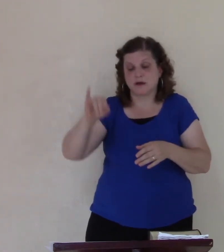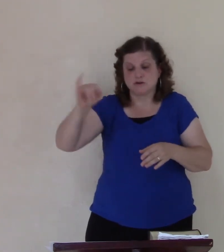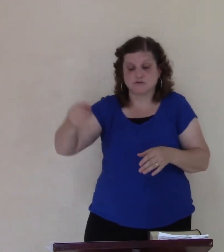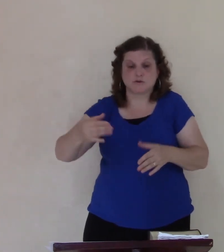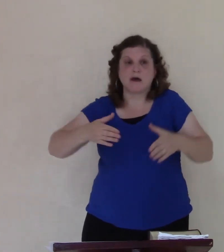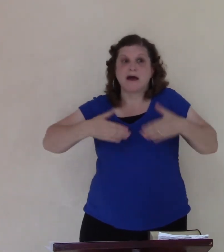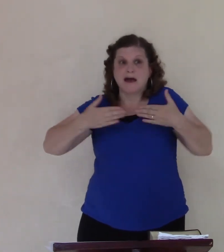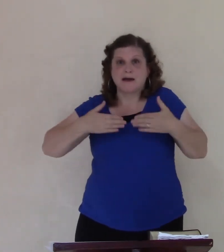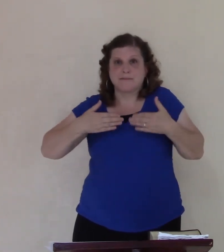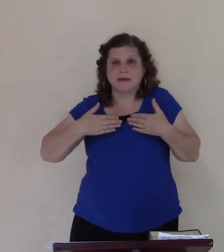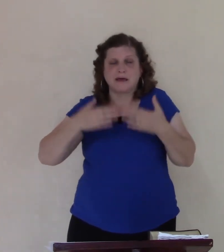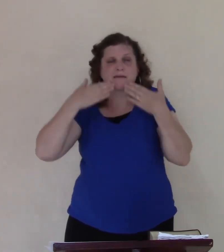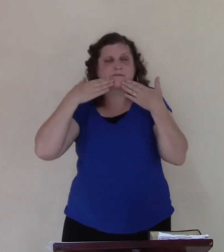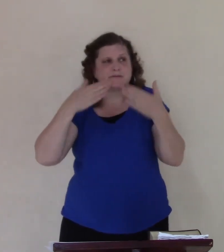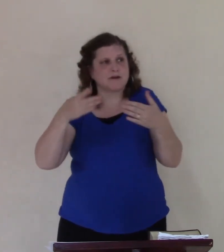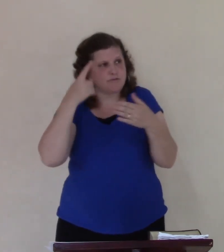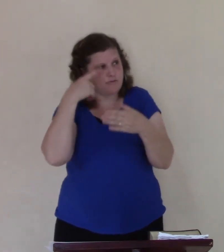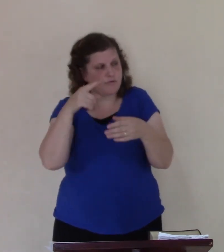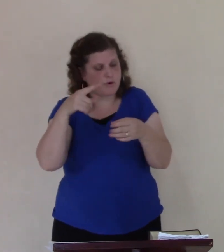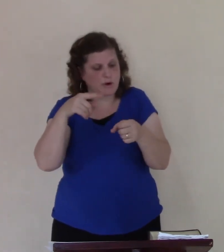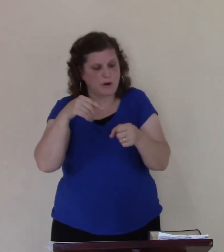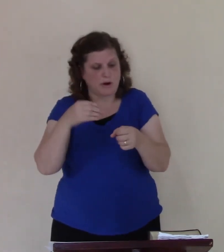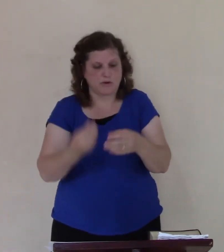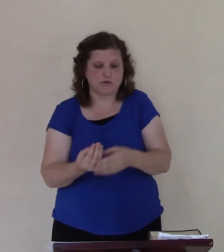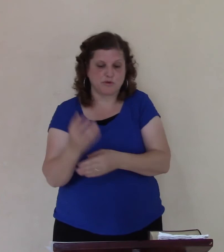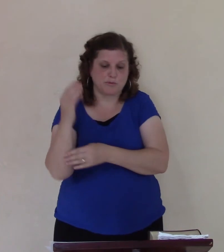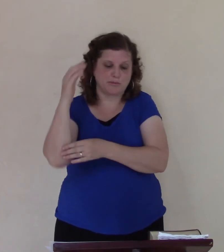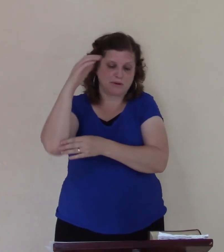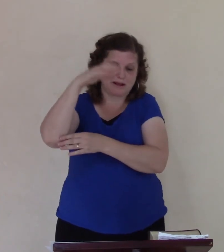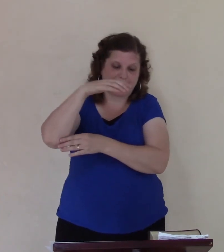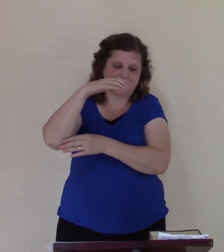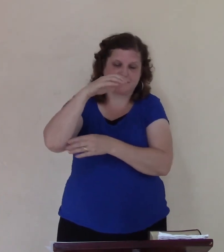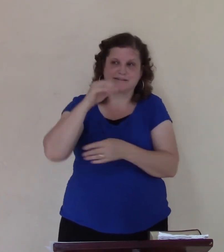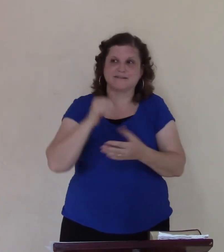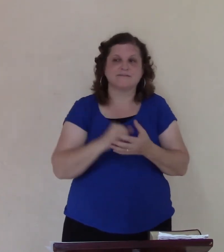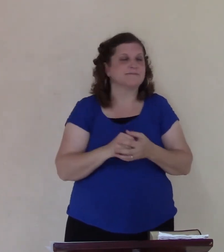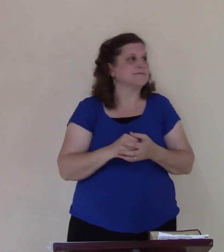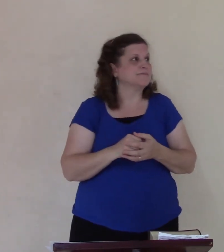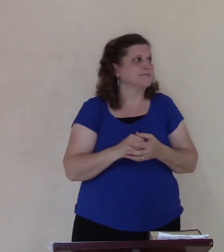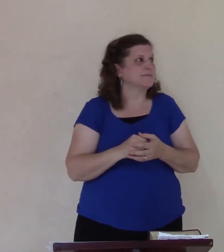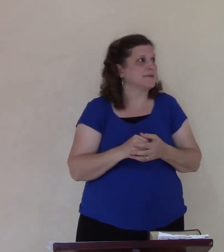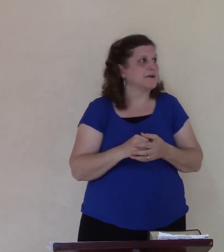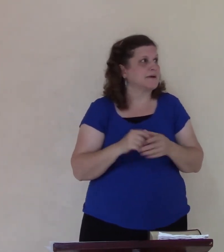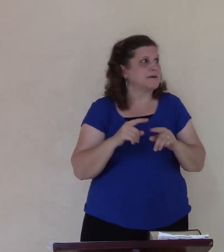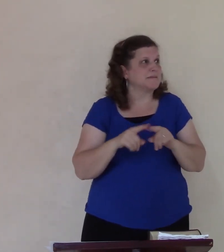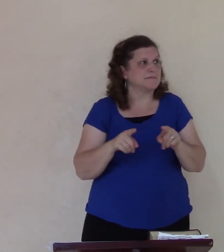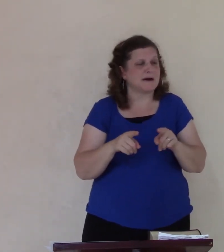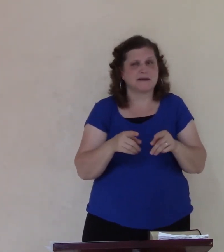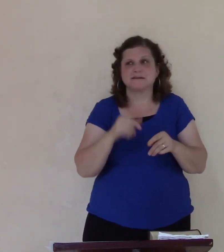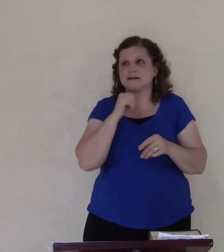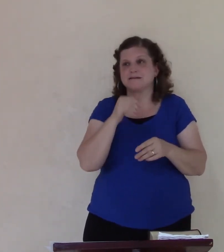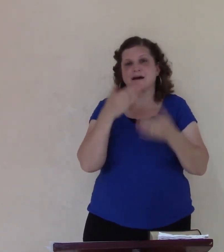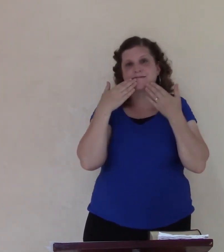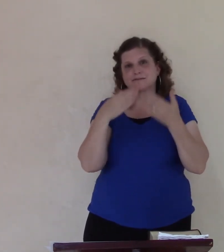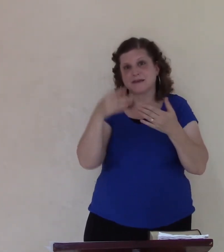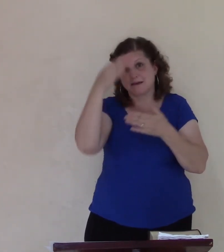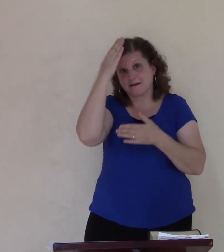oh I'm so thankful for his hair so thankful for the shame but you ever see him thank God no